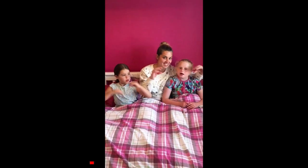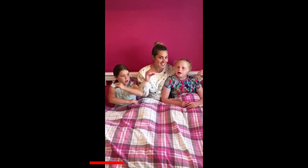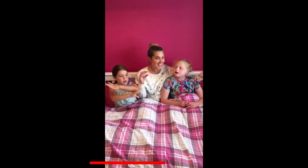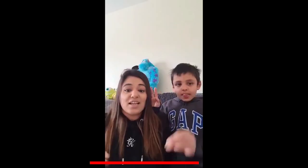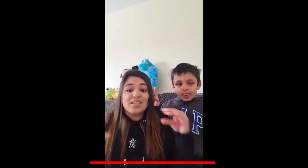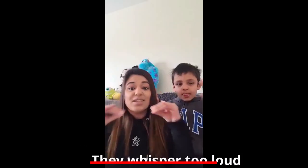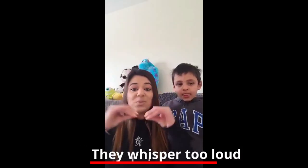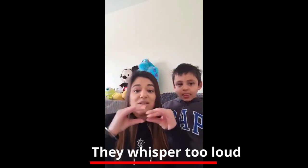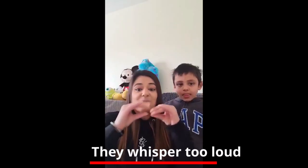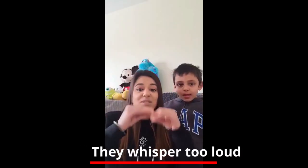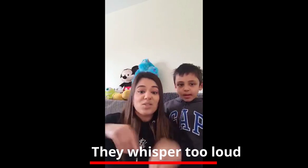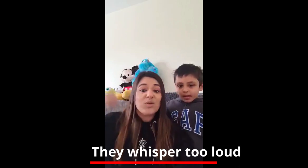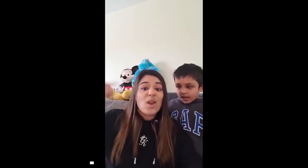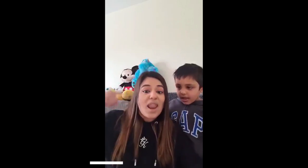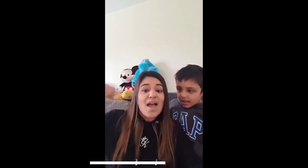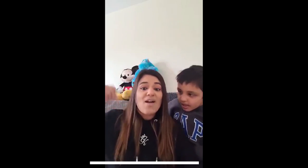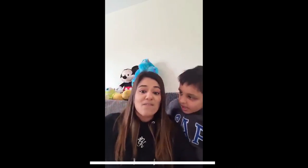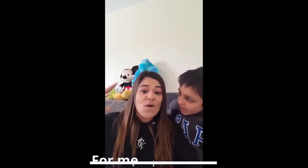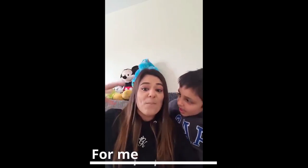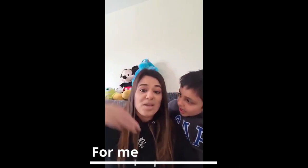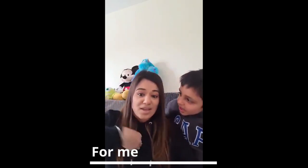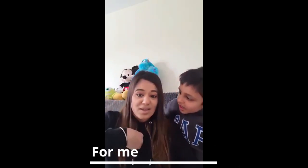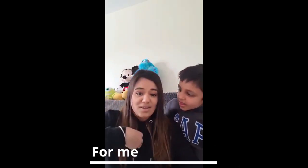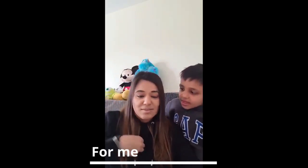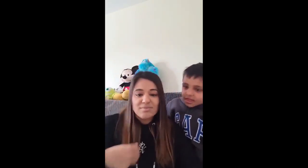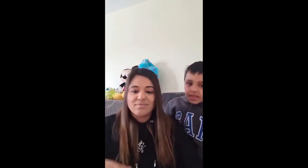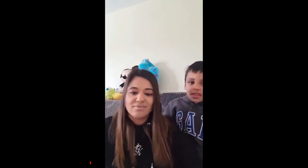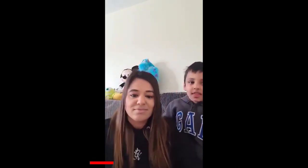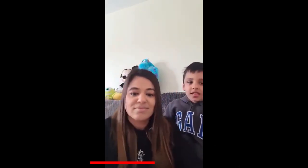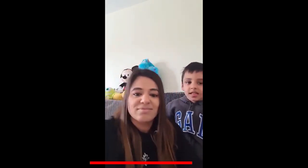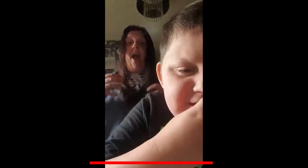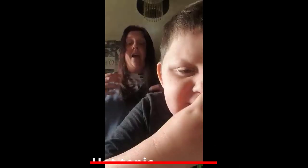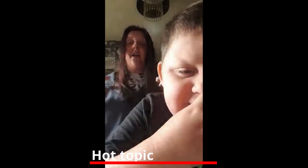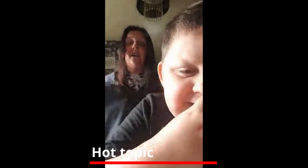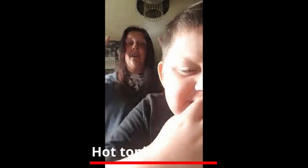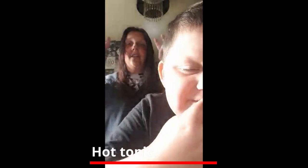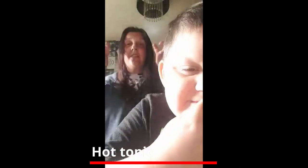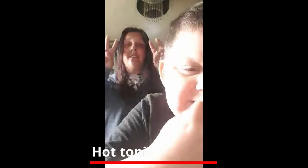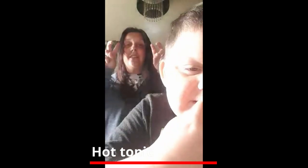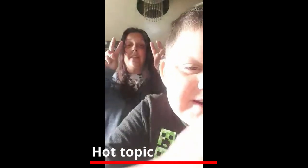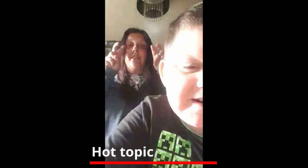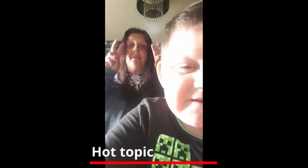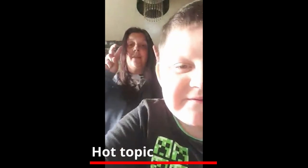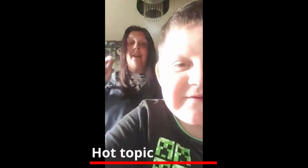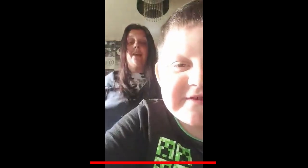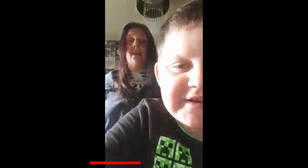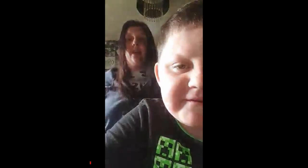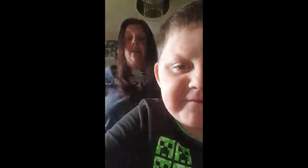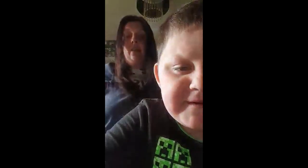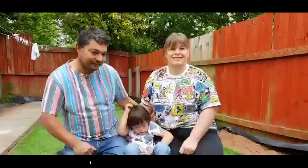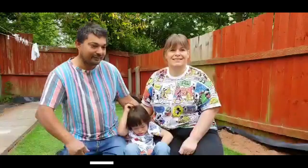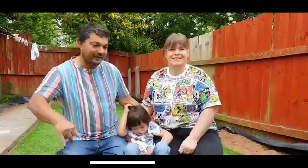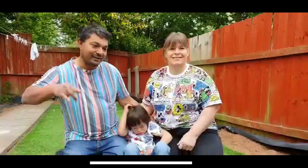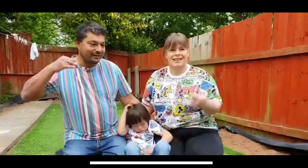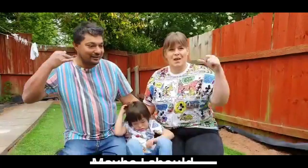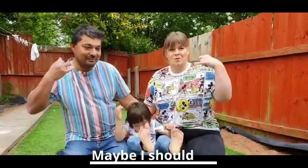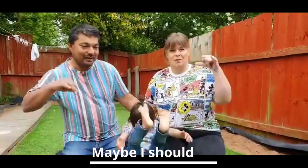say Cause they whisper too loud for me What the topic Maybe